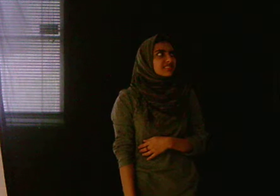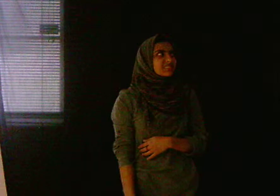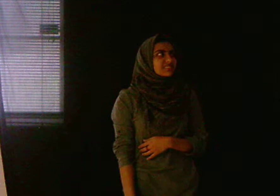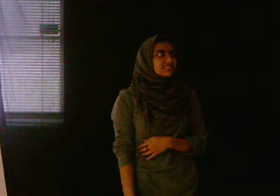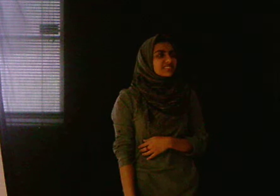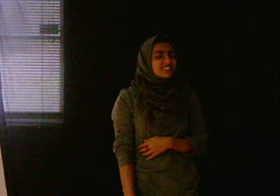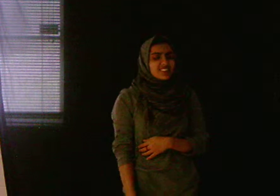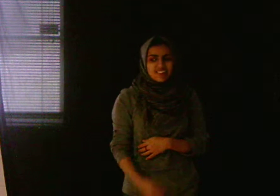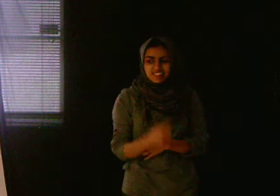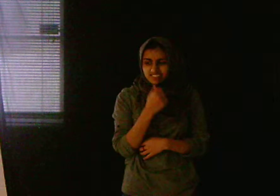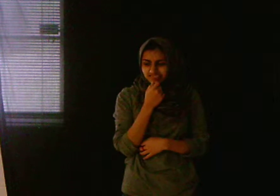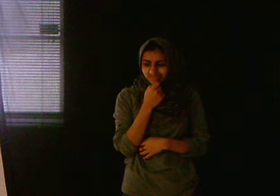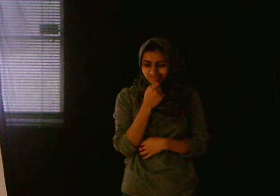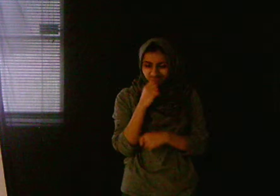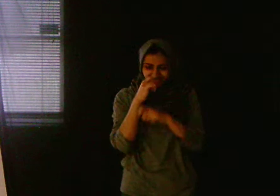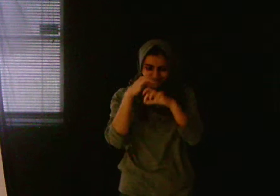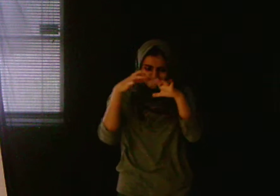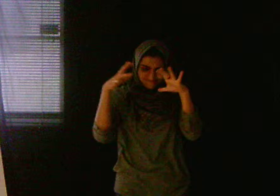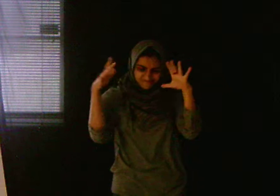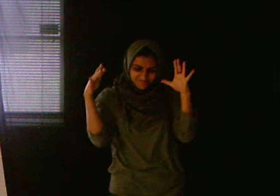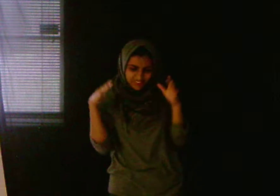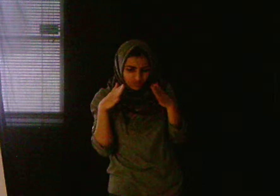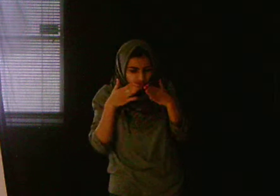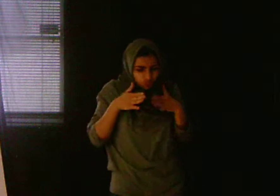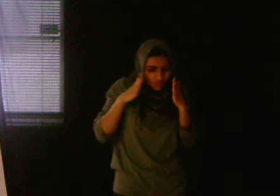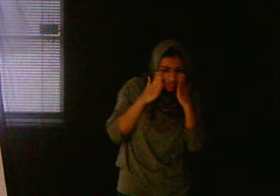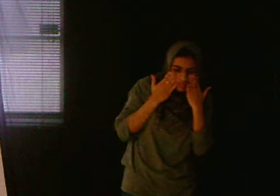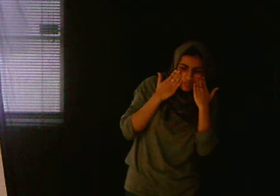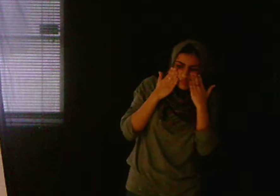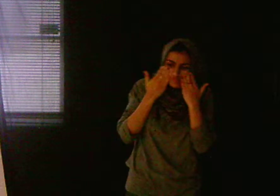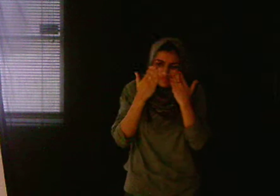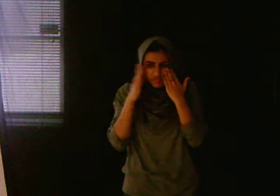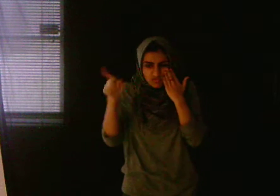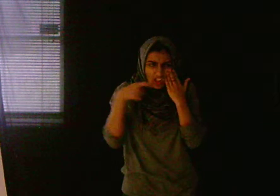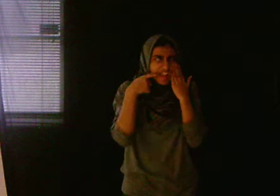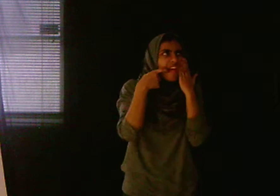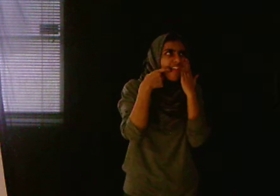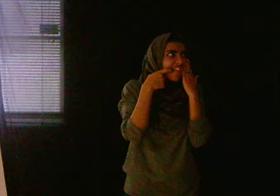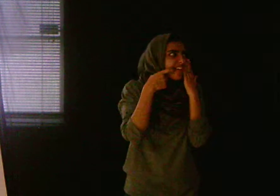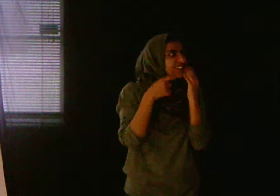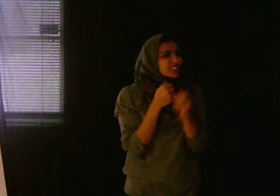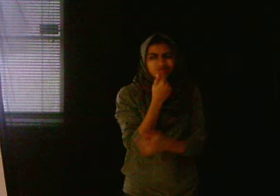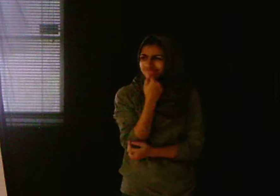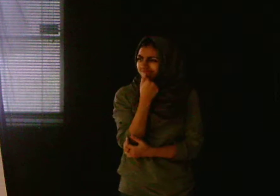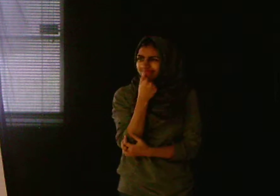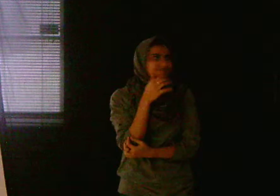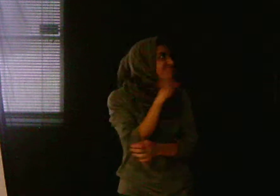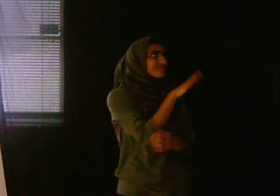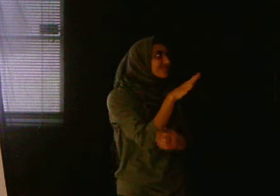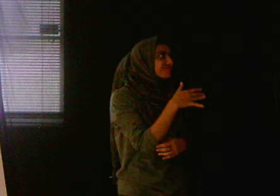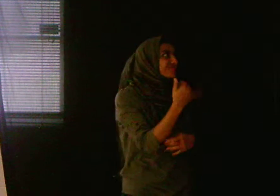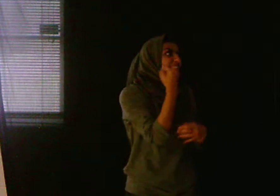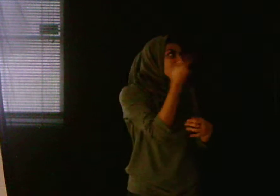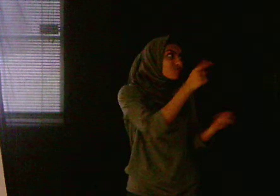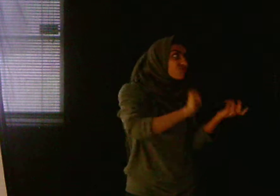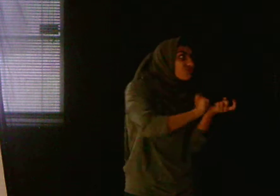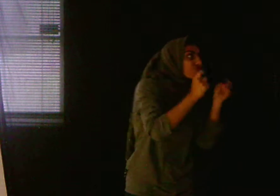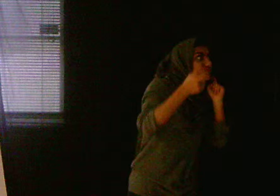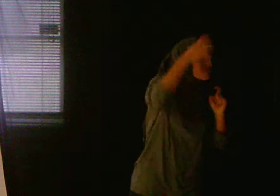If you become a fisherman, I will become a